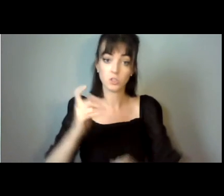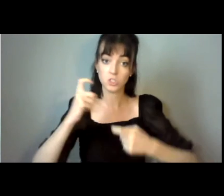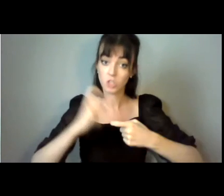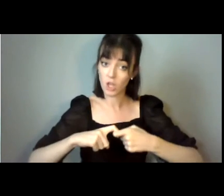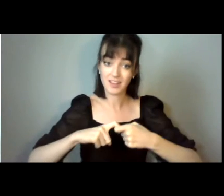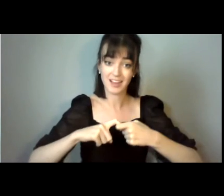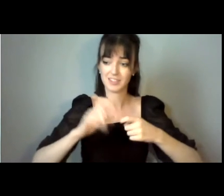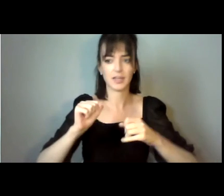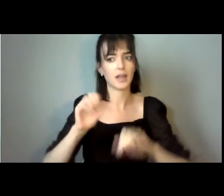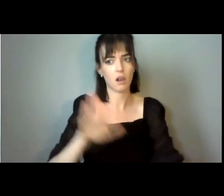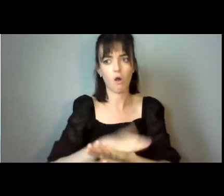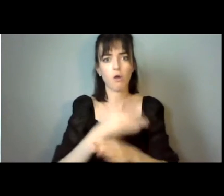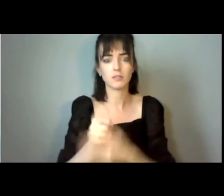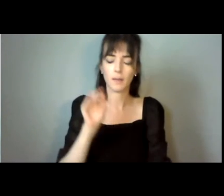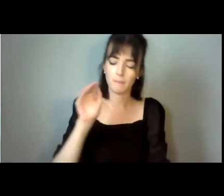months.